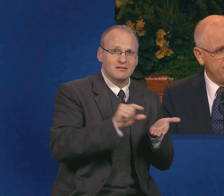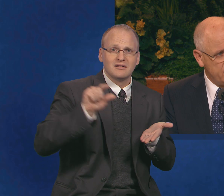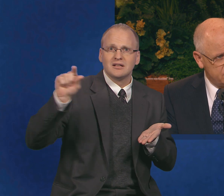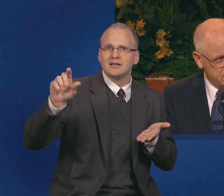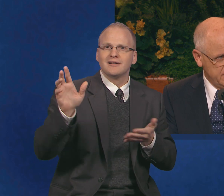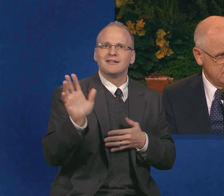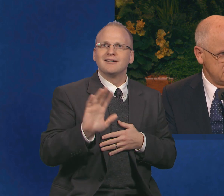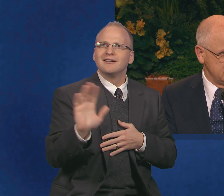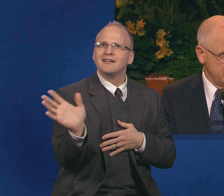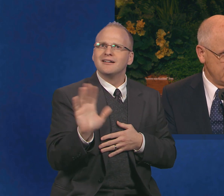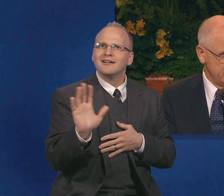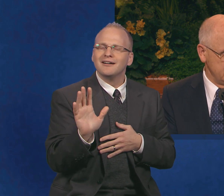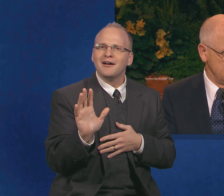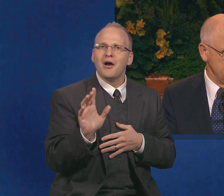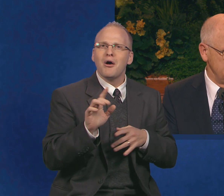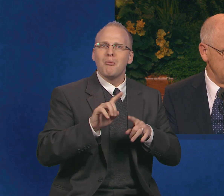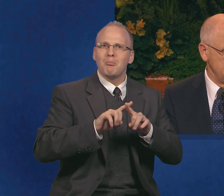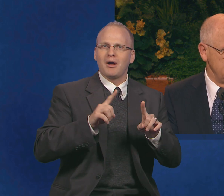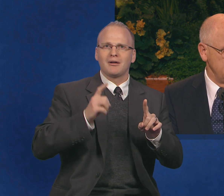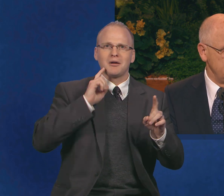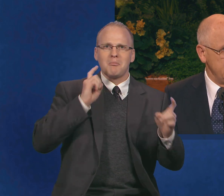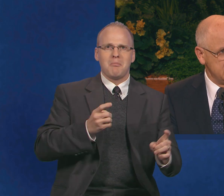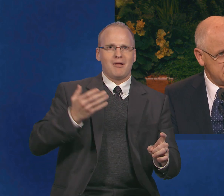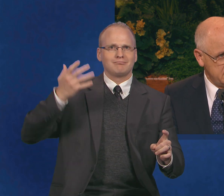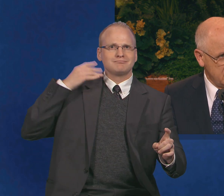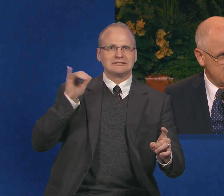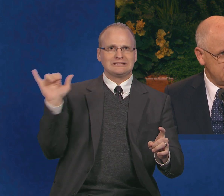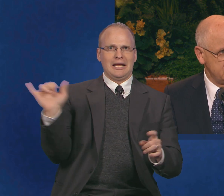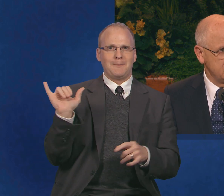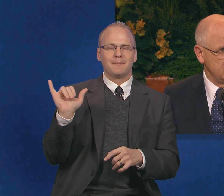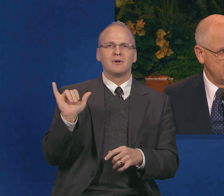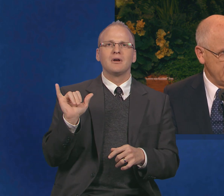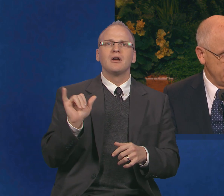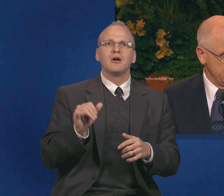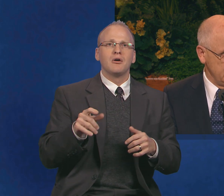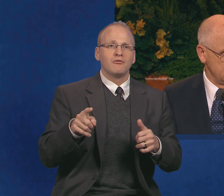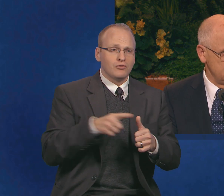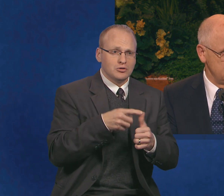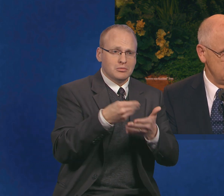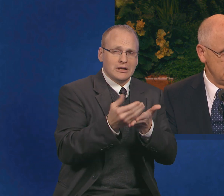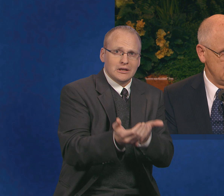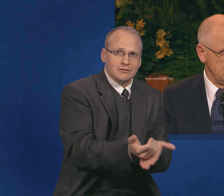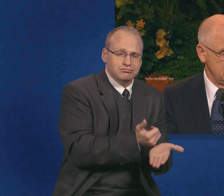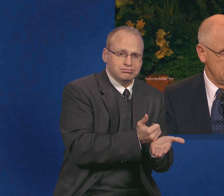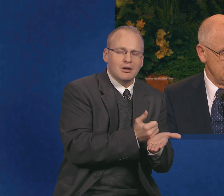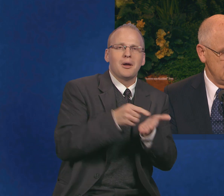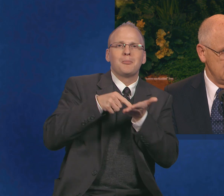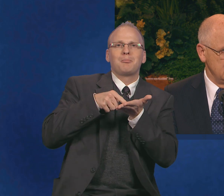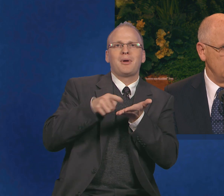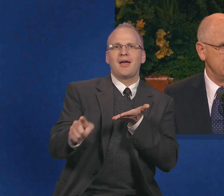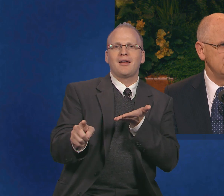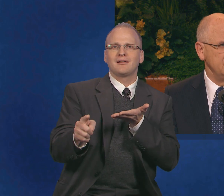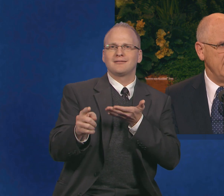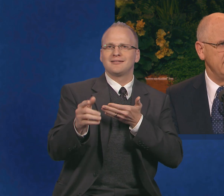firstlings of our income, be it scarce or abounding. The Lord has commanded,